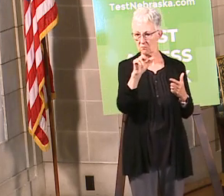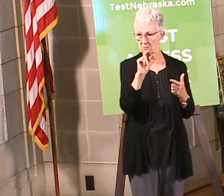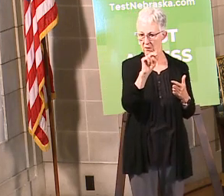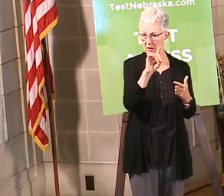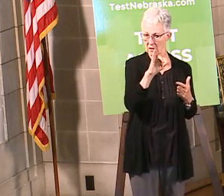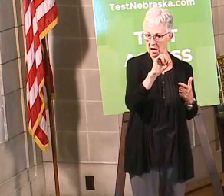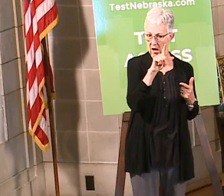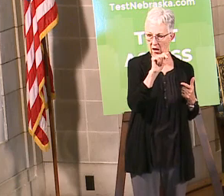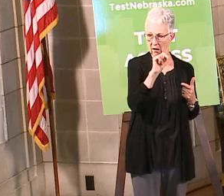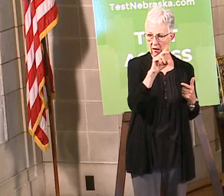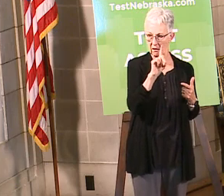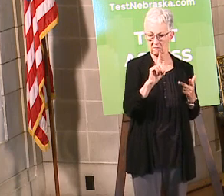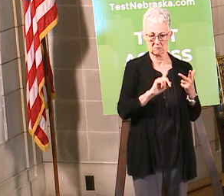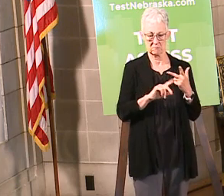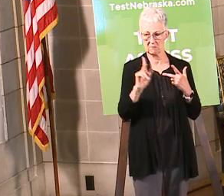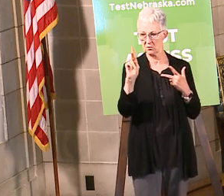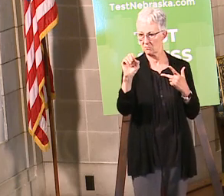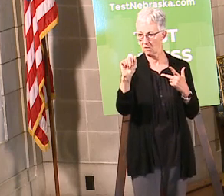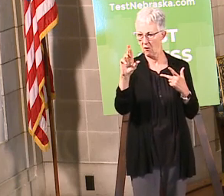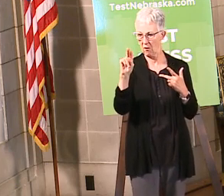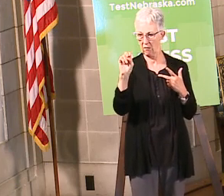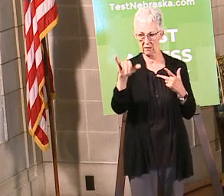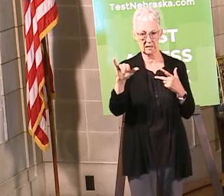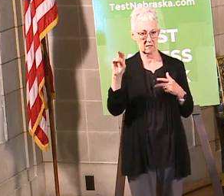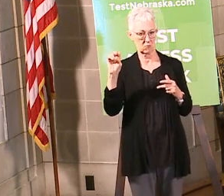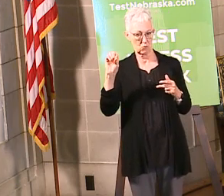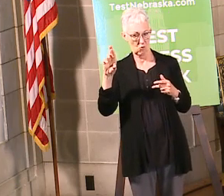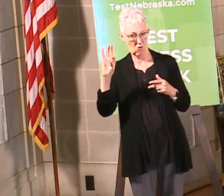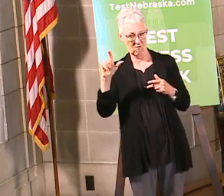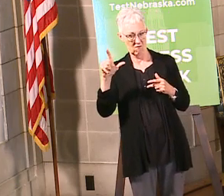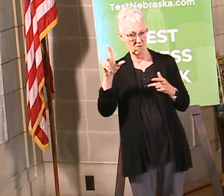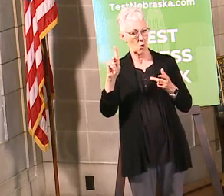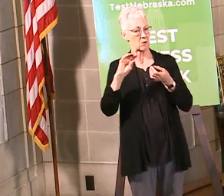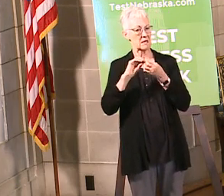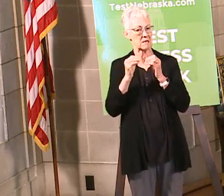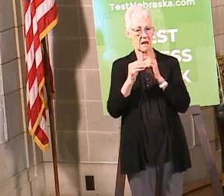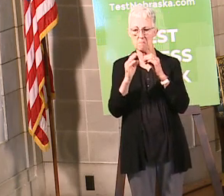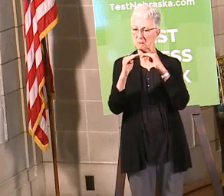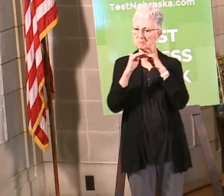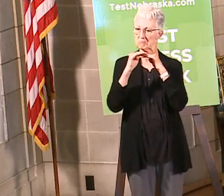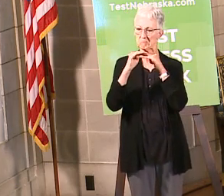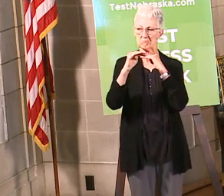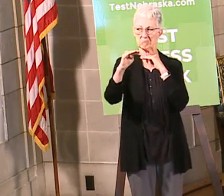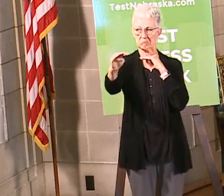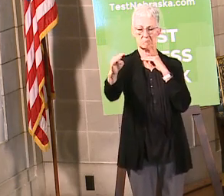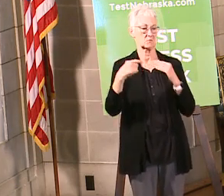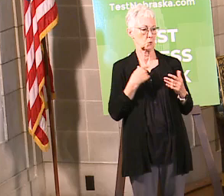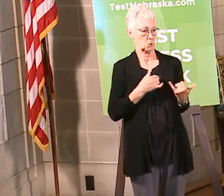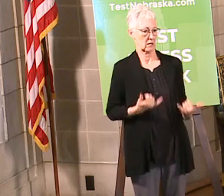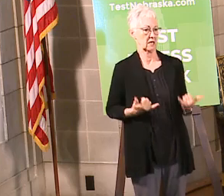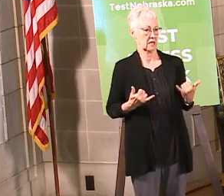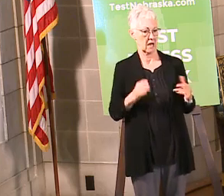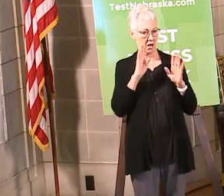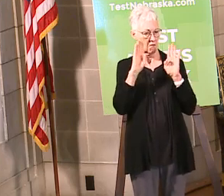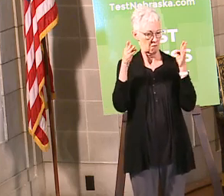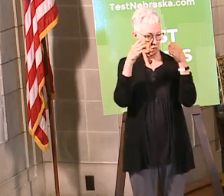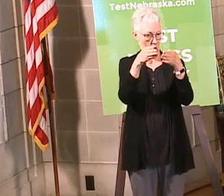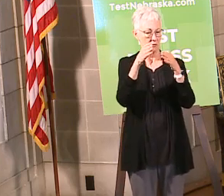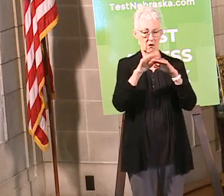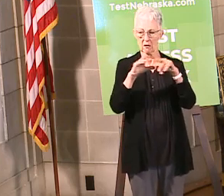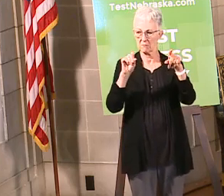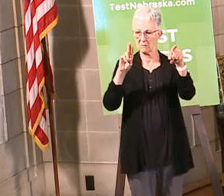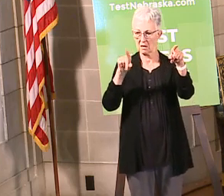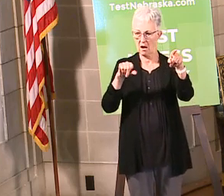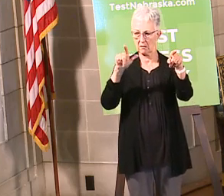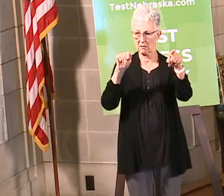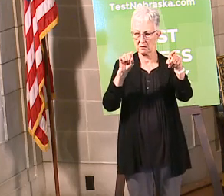Kearney, Norfolk, very, very stable at this time. So right now we're sort of concentrating on the Douglas County area and the Lincoln